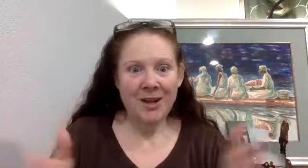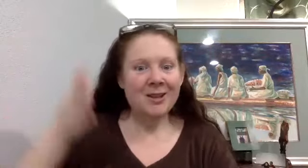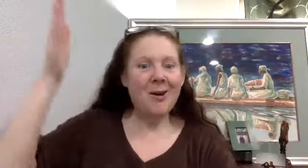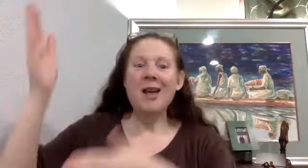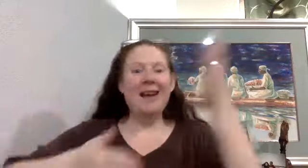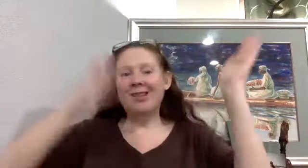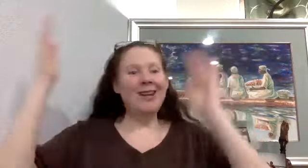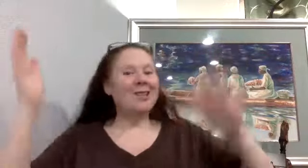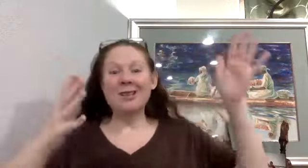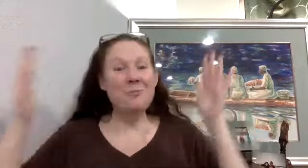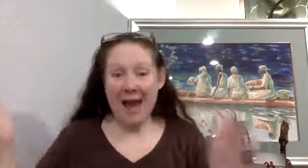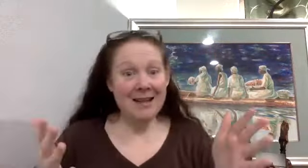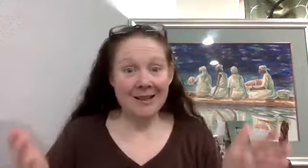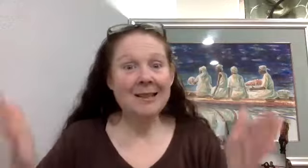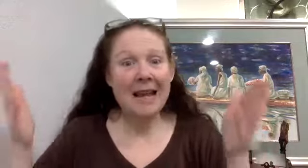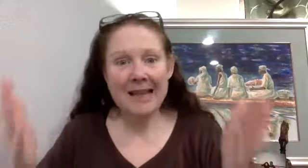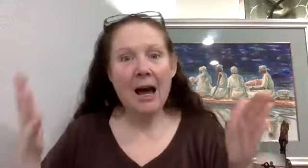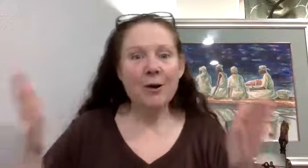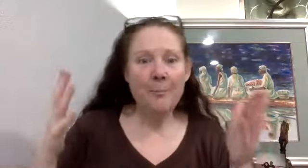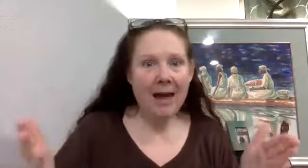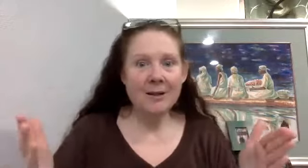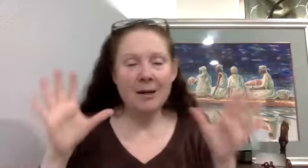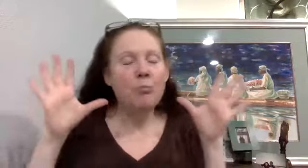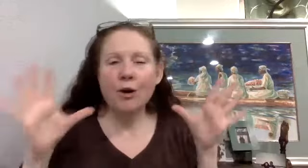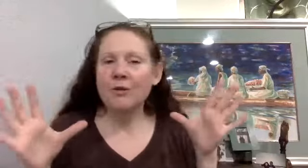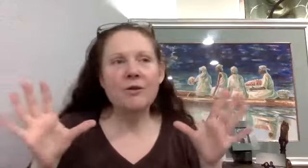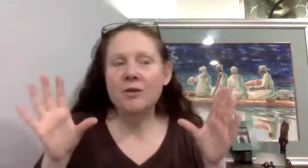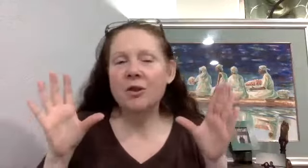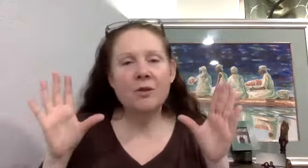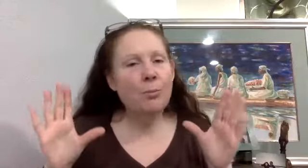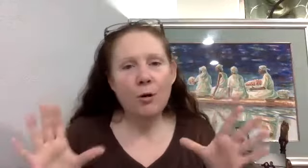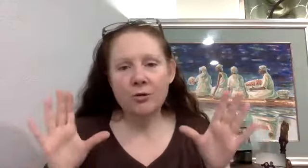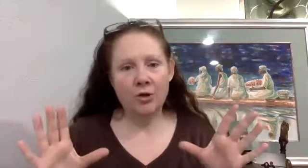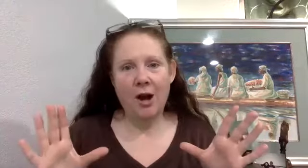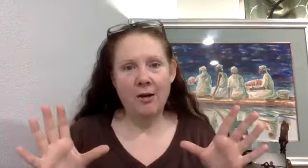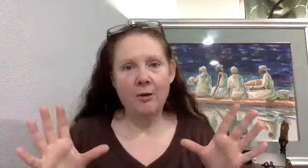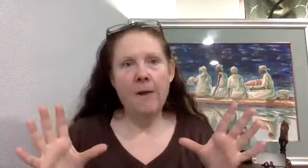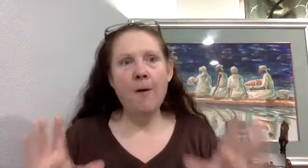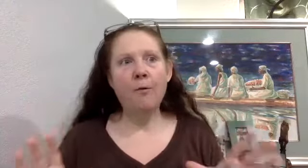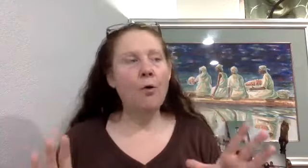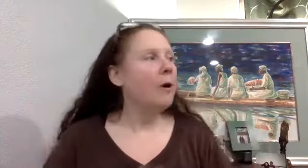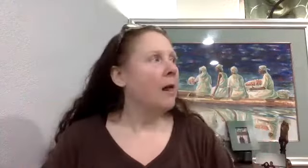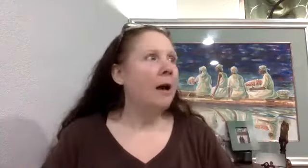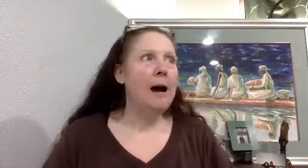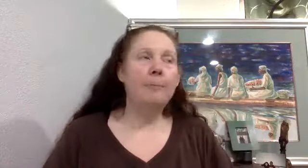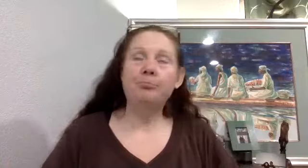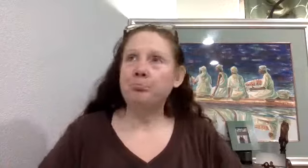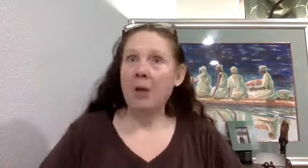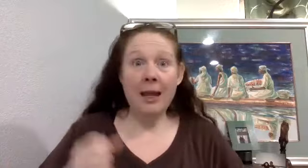So it's, it's just madness. It's, it's utter madness. And in Parkinson's is just a poster child for, again,